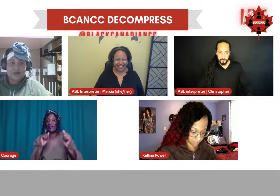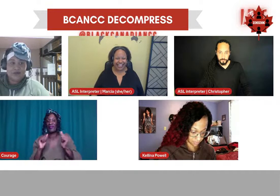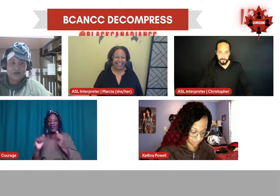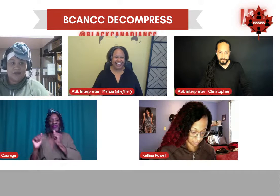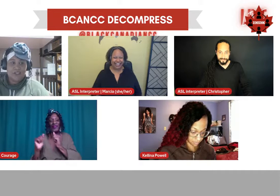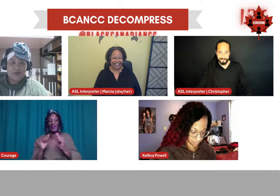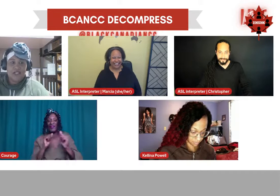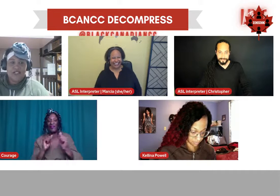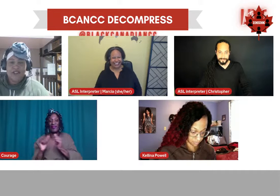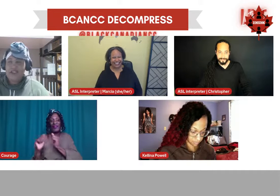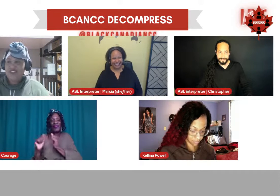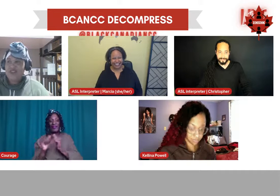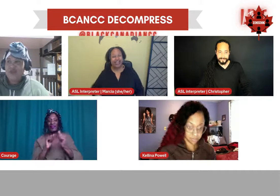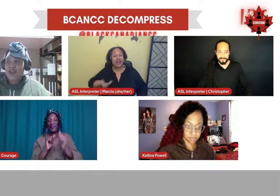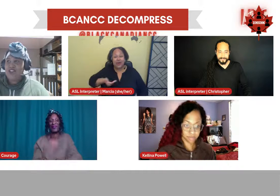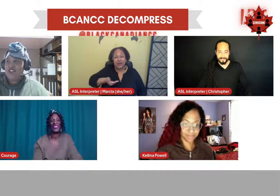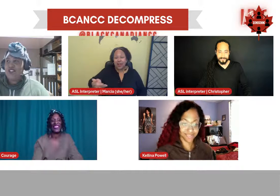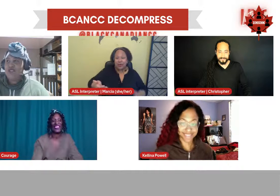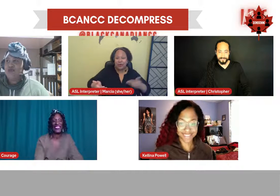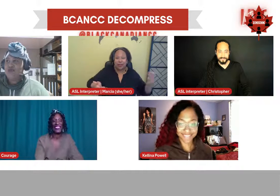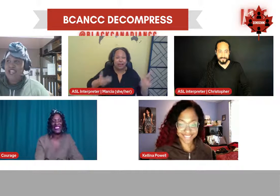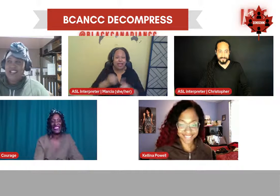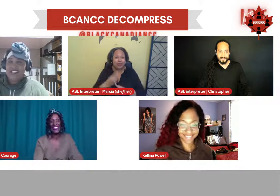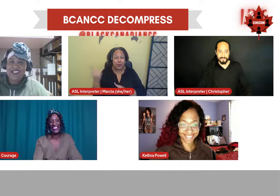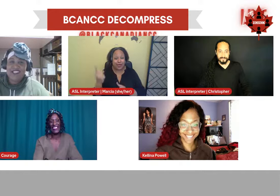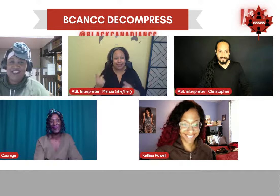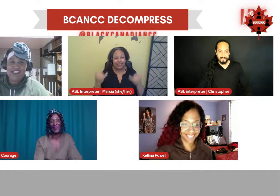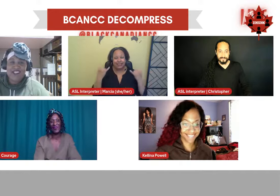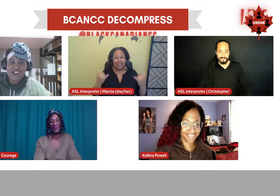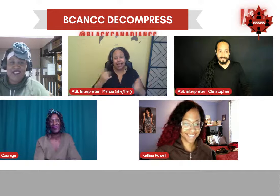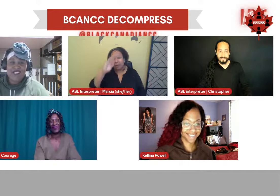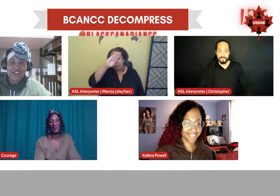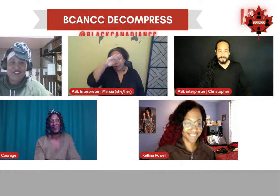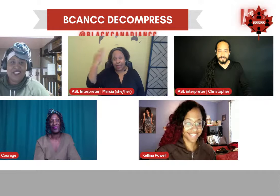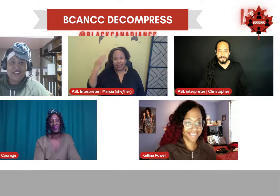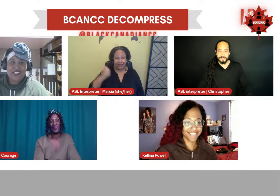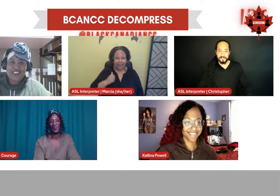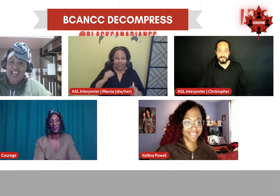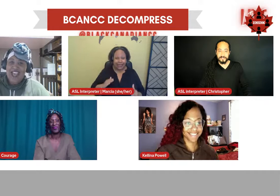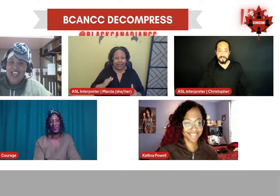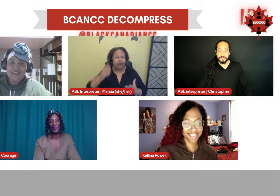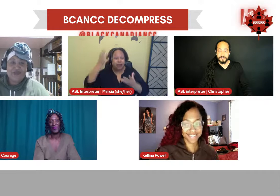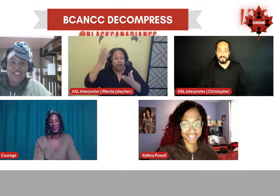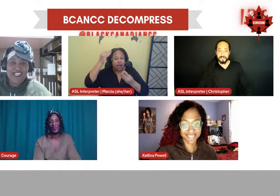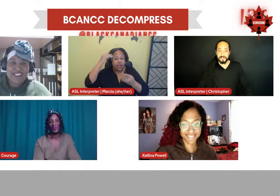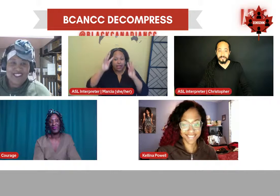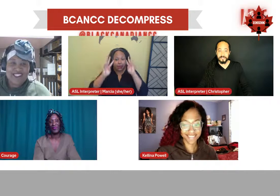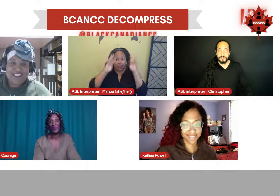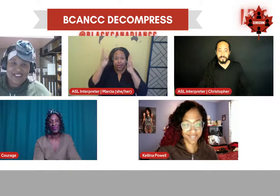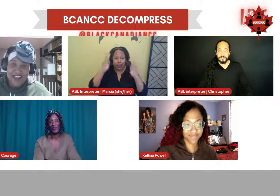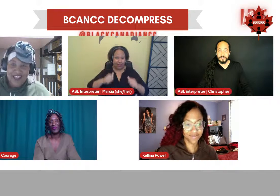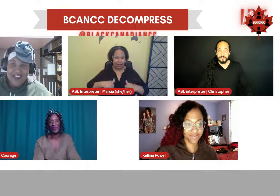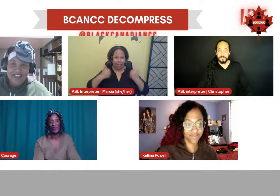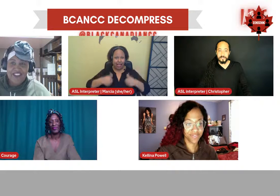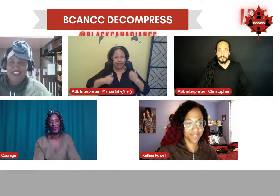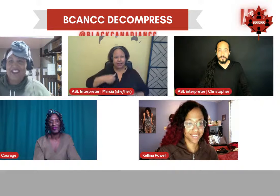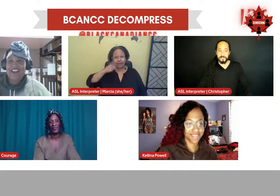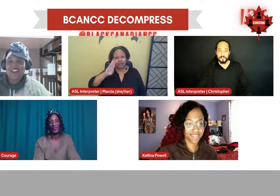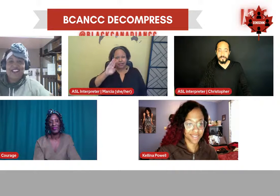Welcome, everyone, to Black Canadian Content Creators Live, BCANCC Live. Today